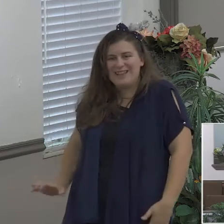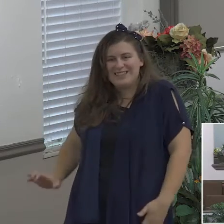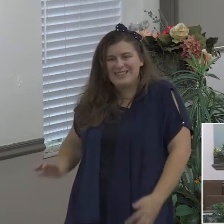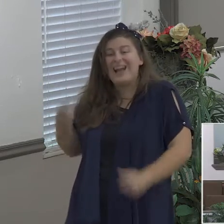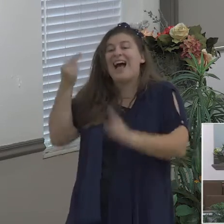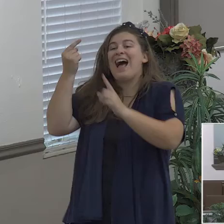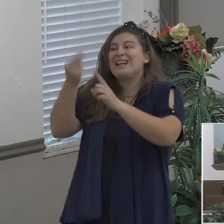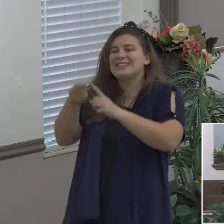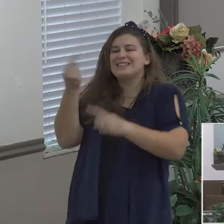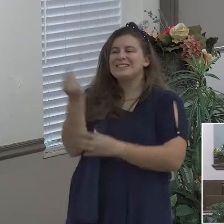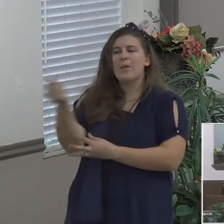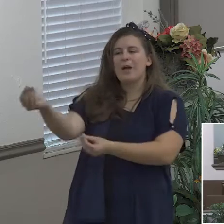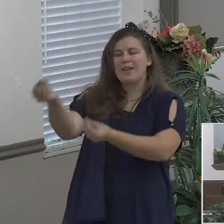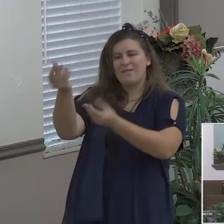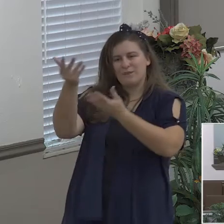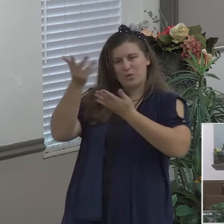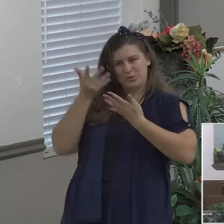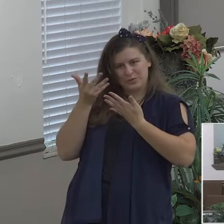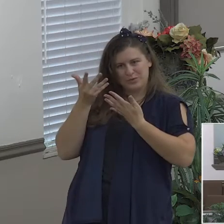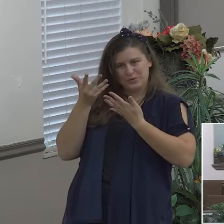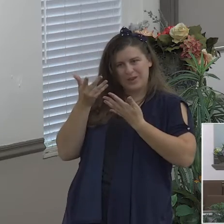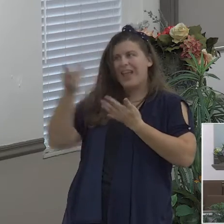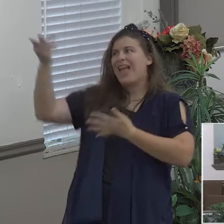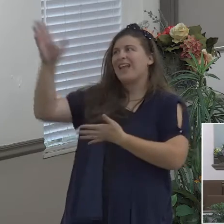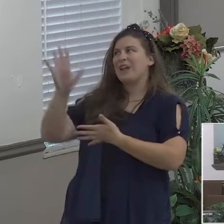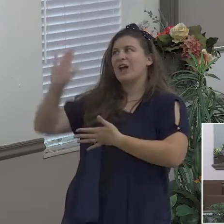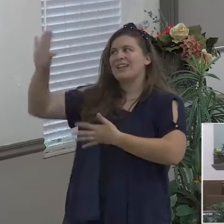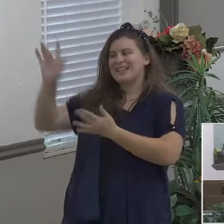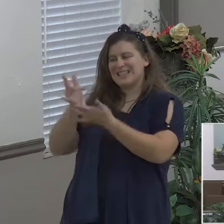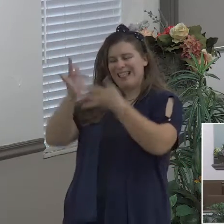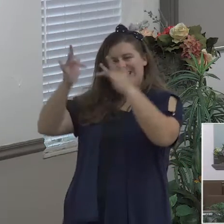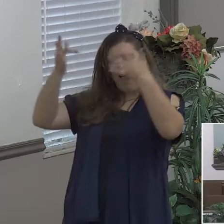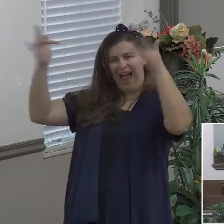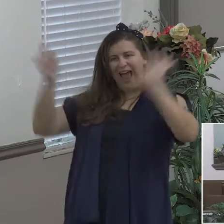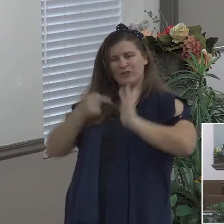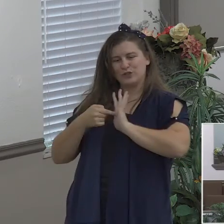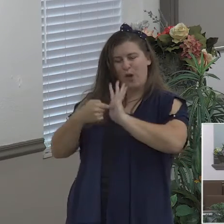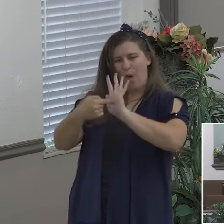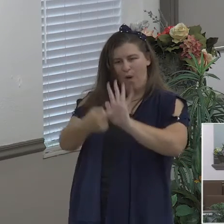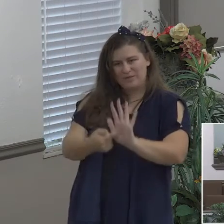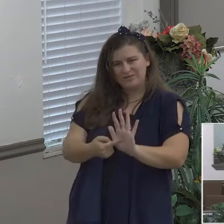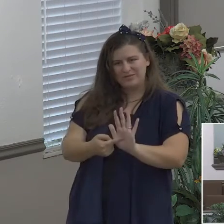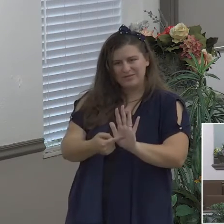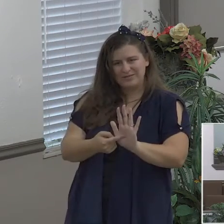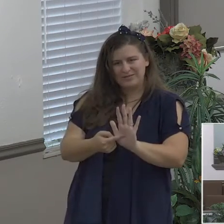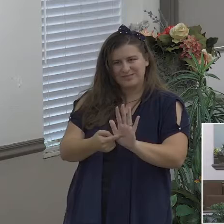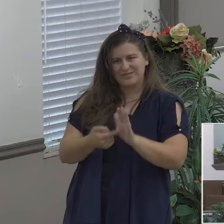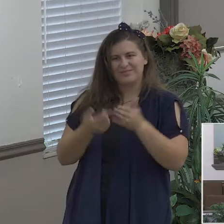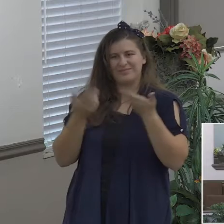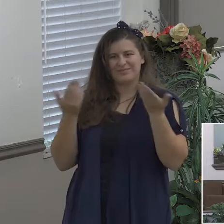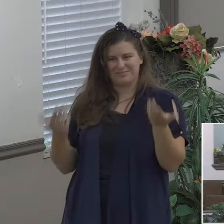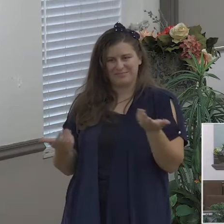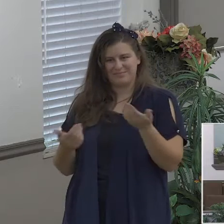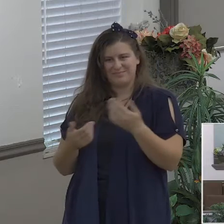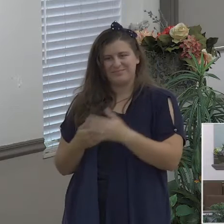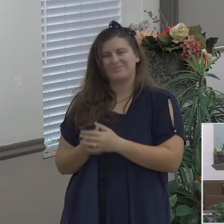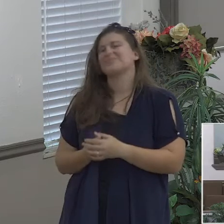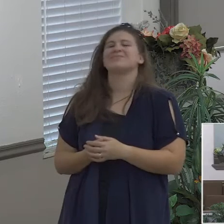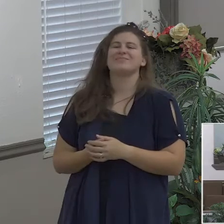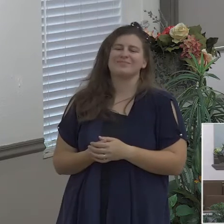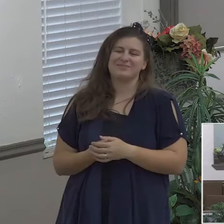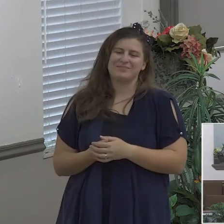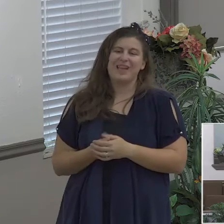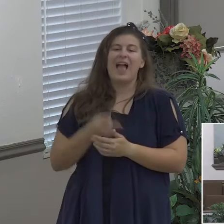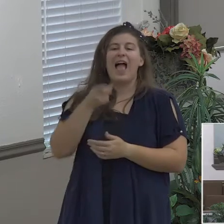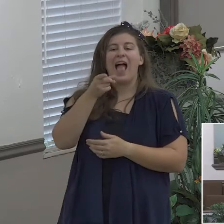and instead of going along with the blindness that Satan can put on people